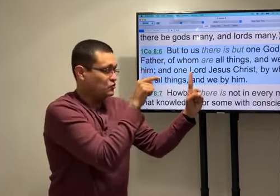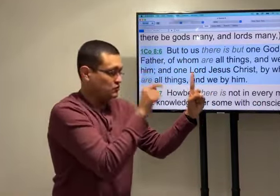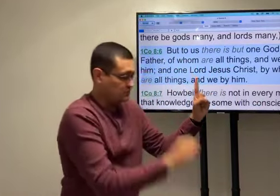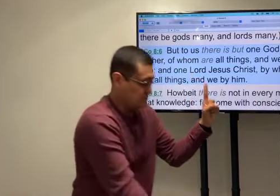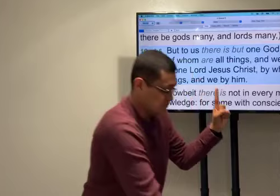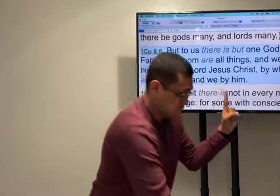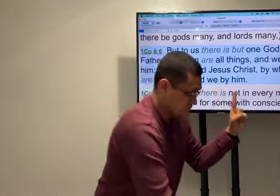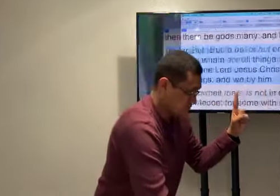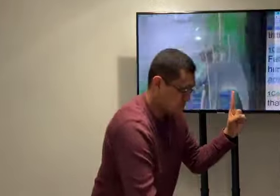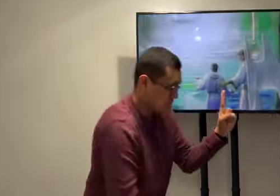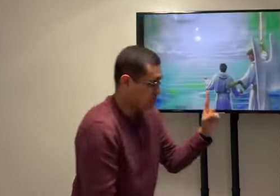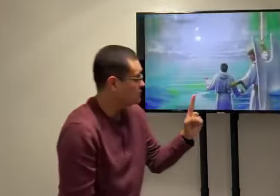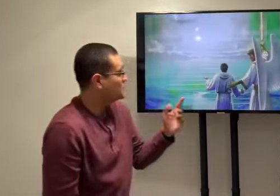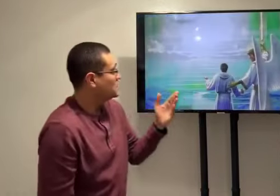He himself is the Father.